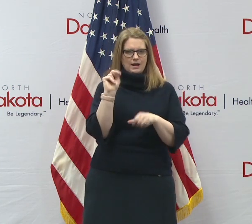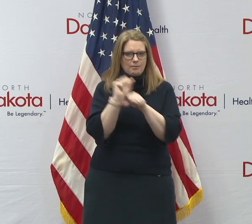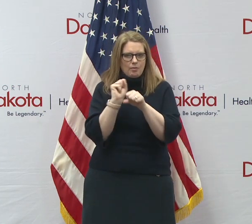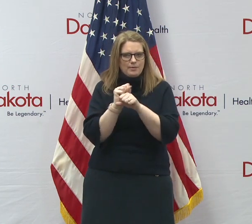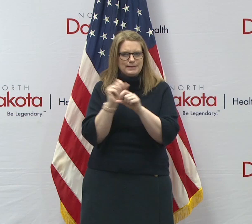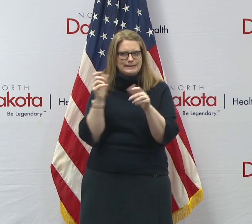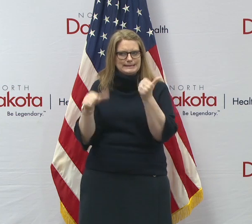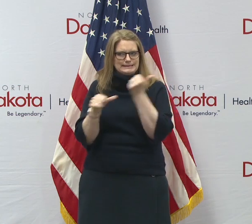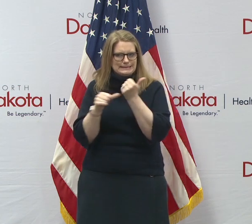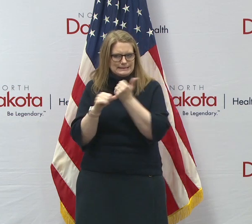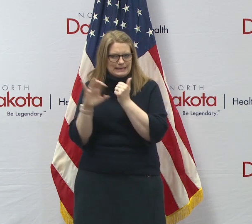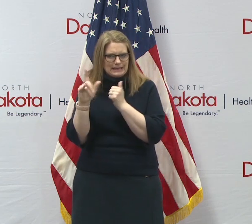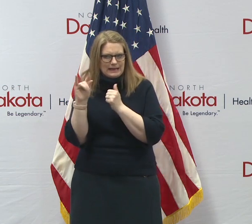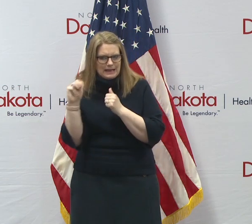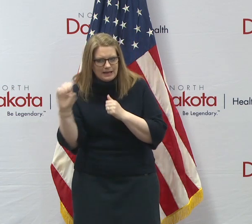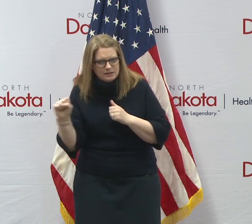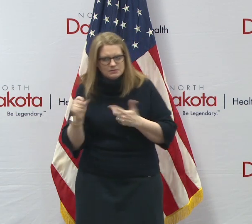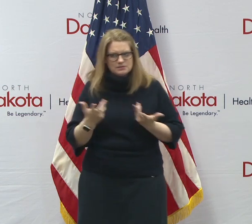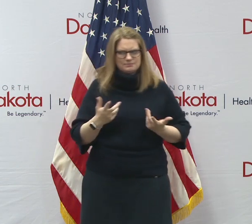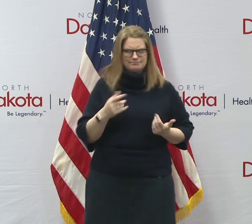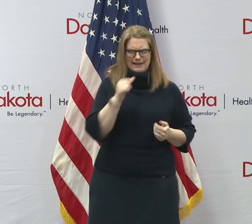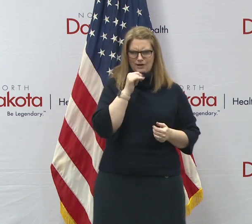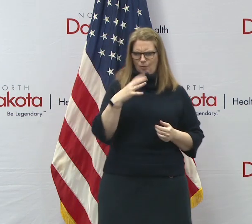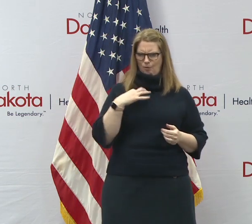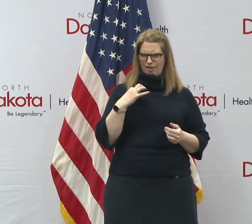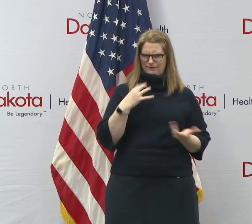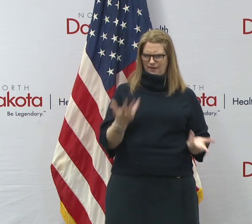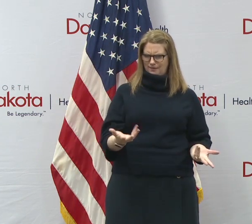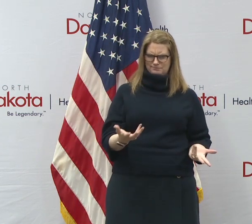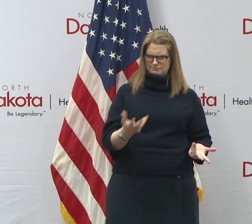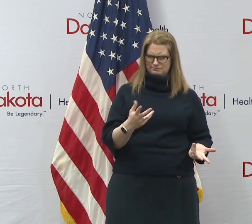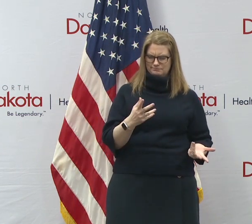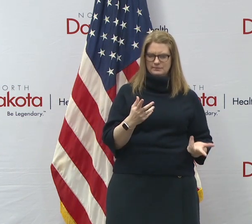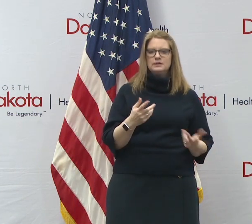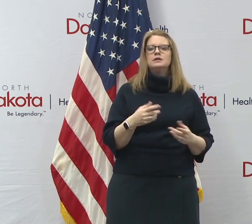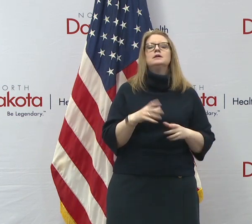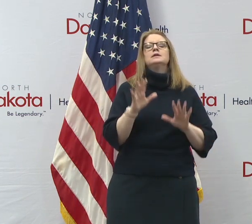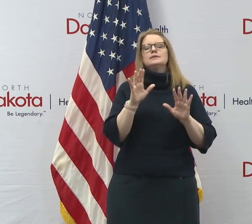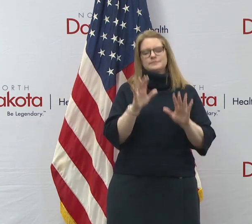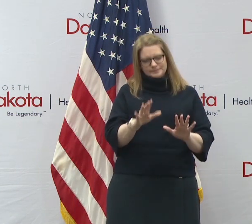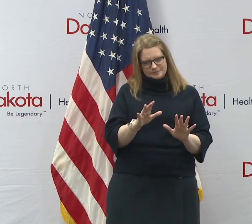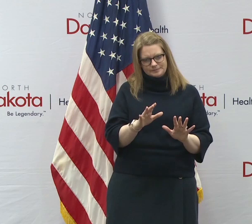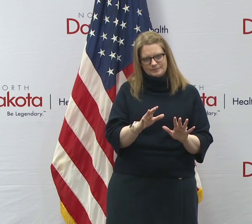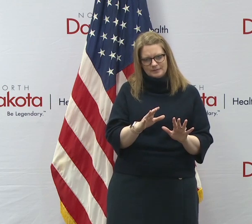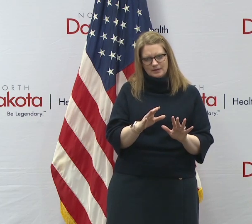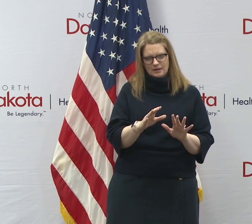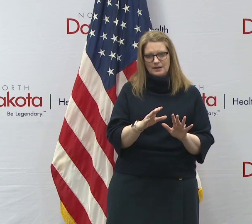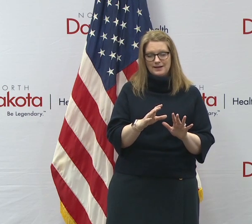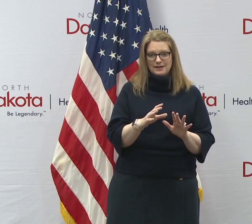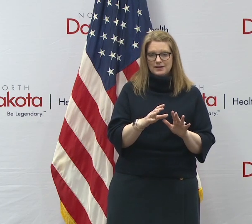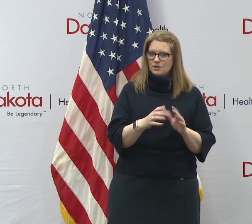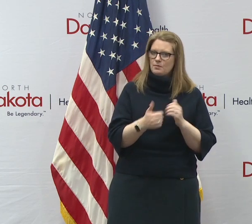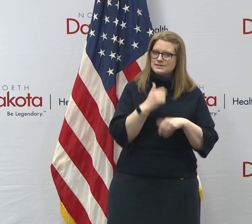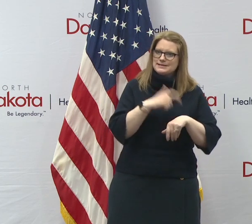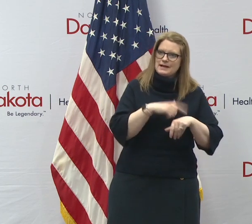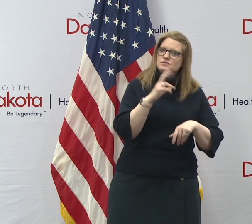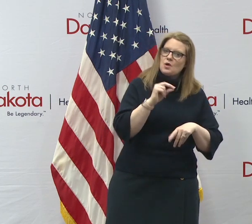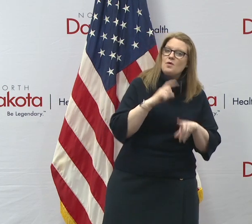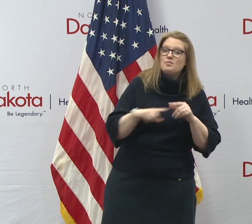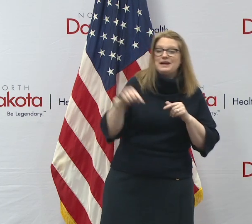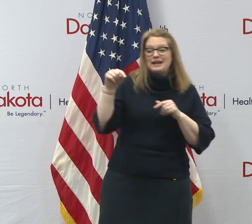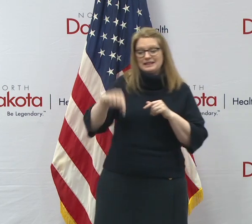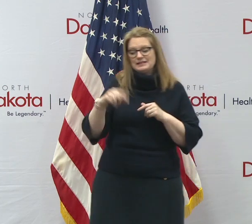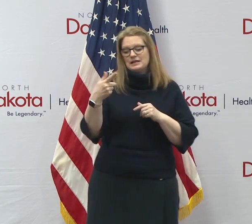Hey, I'm not sure I qualify for unemployment. If you don't qualify for unemployment, traditionally, you likely do qualify under the